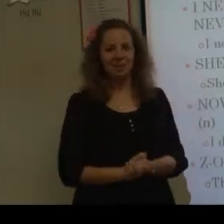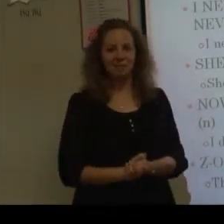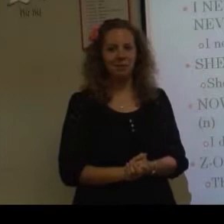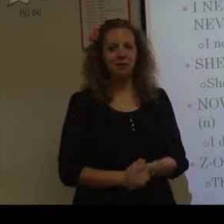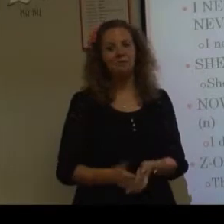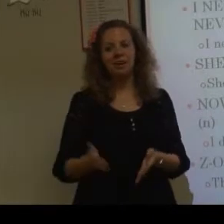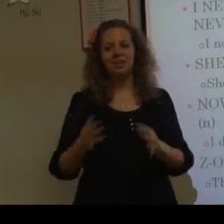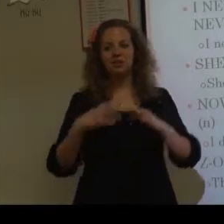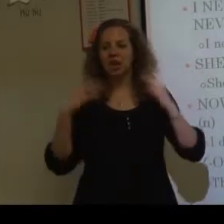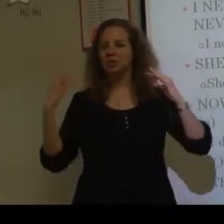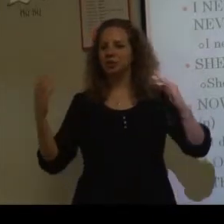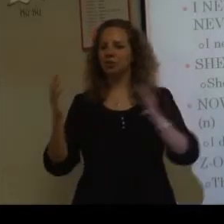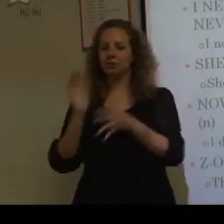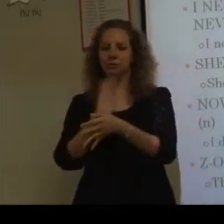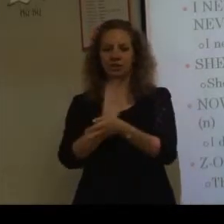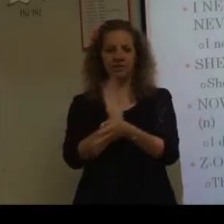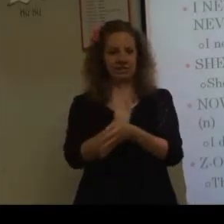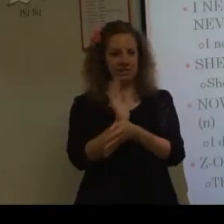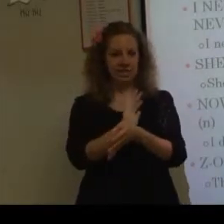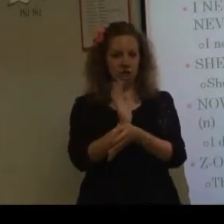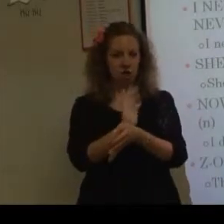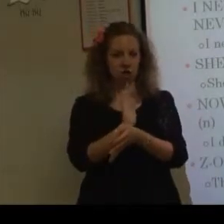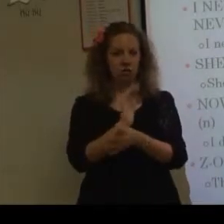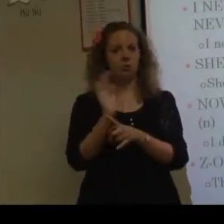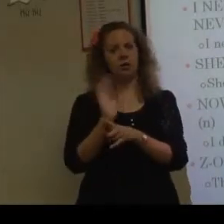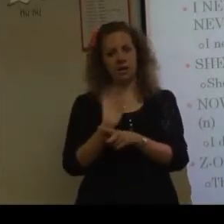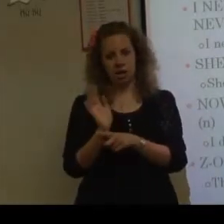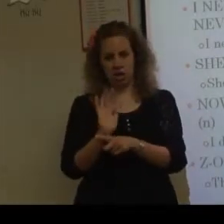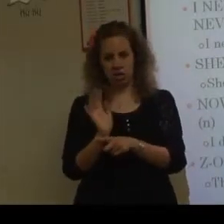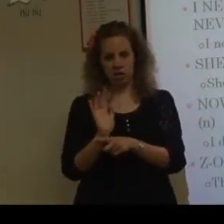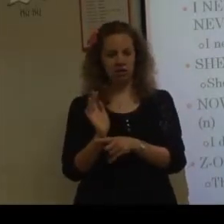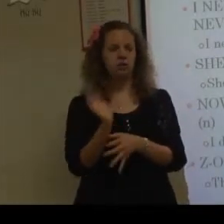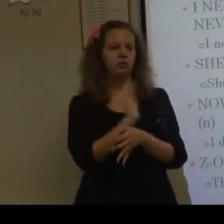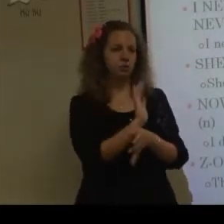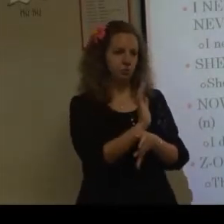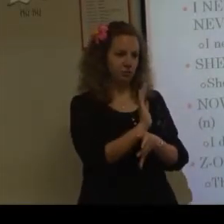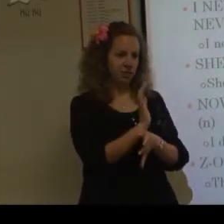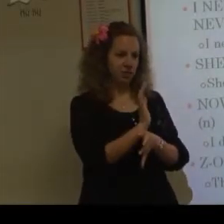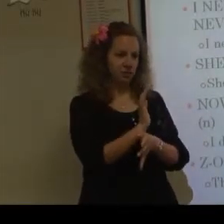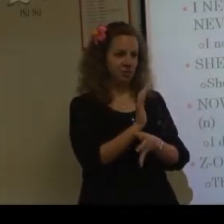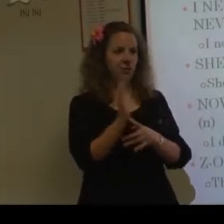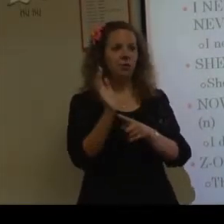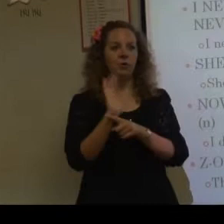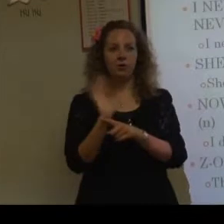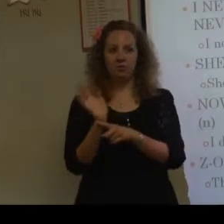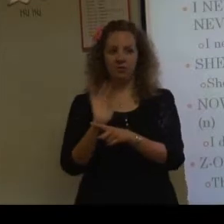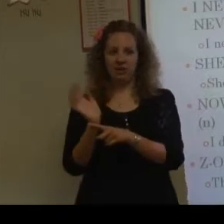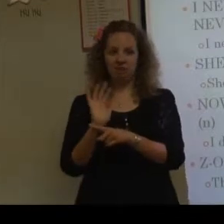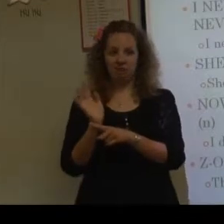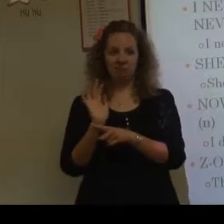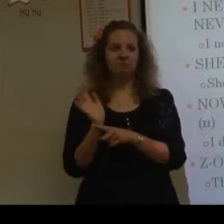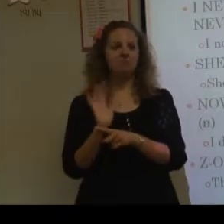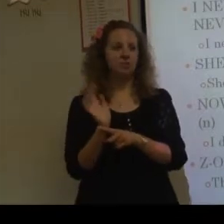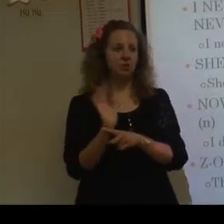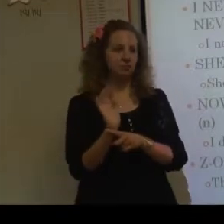with them. Okay. But in general. The only one I've seen is here. Or here. So movie. Or movie. So.